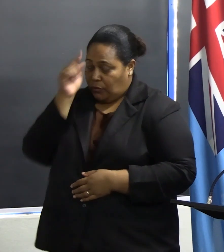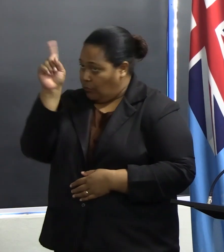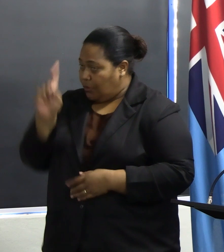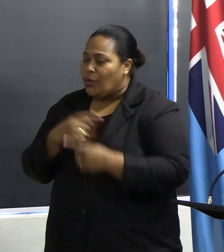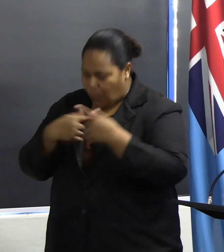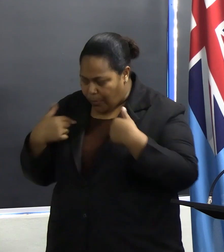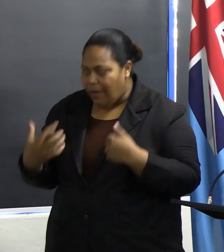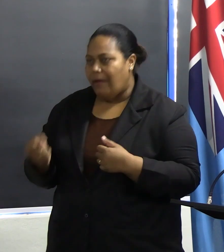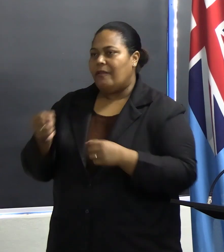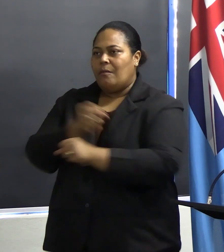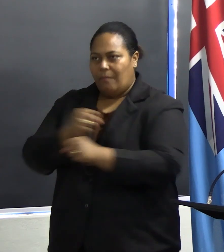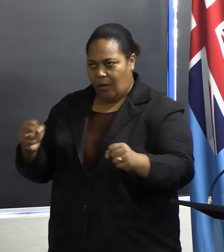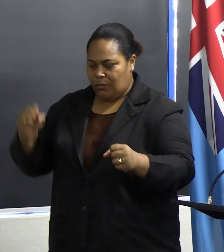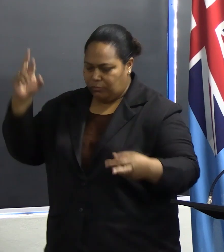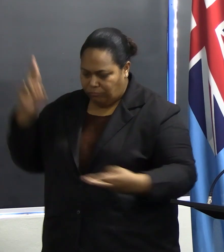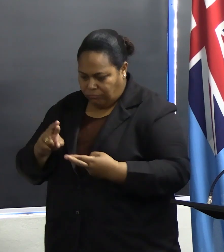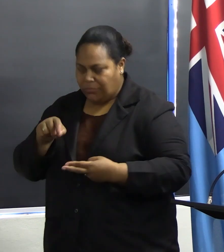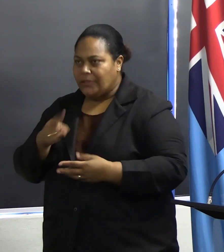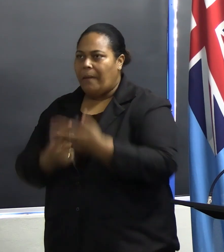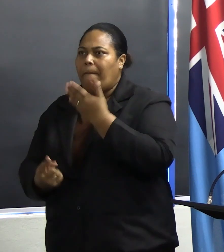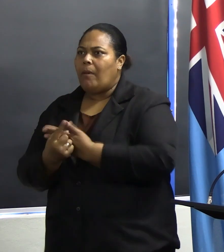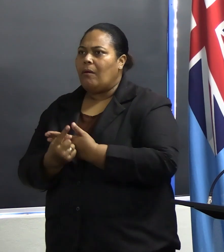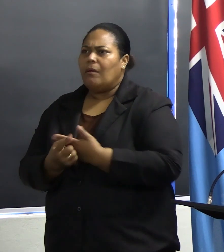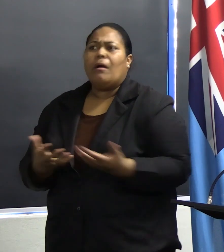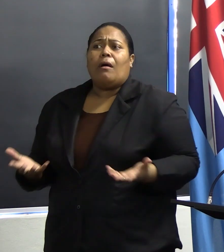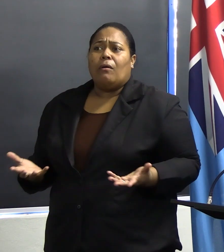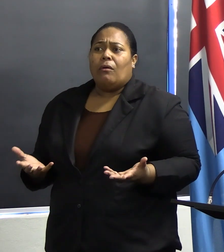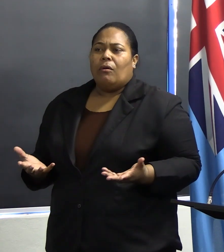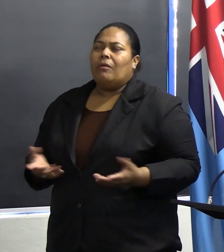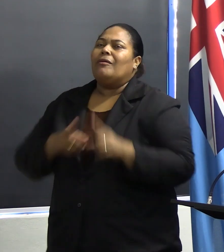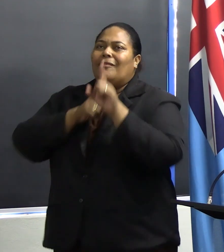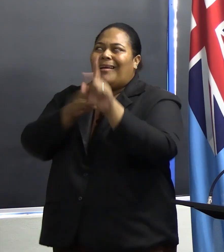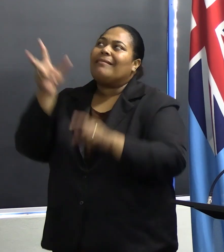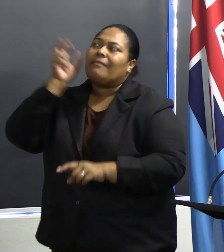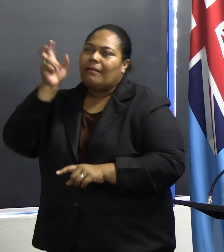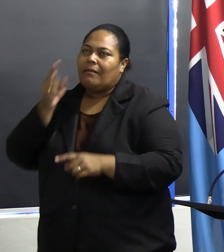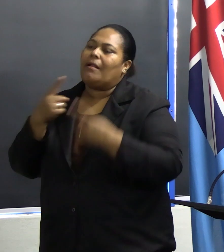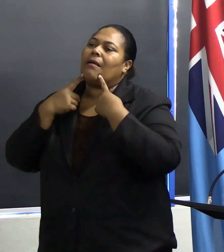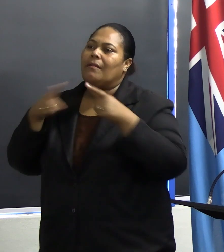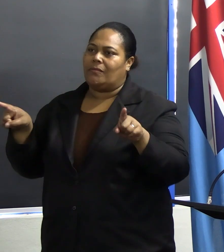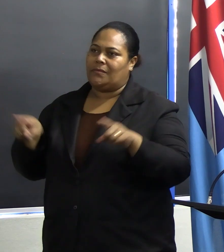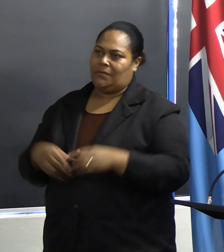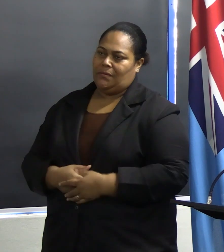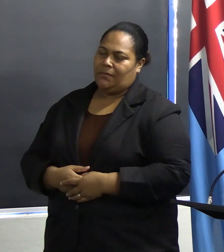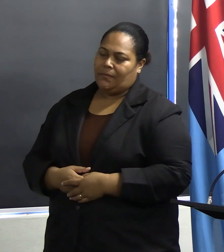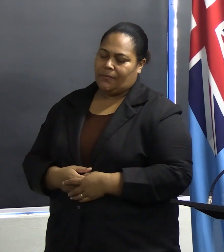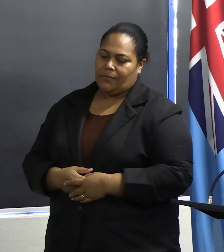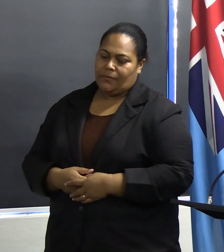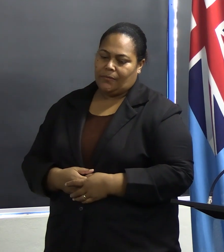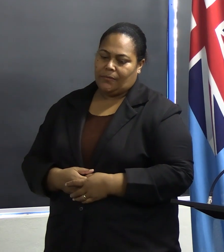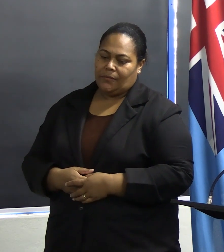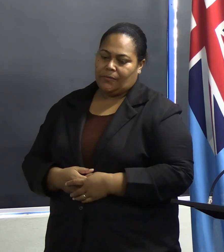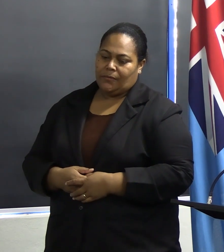the power to reduce these fatalities simply by following the advisories issued by our relevant authorities.